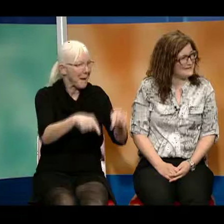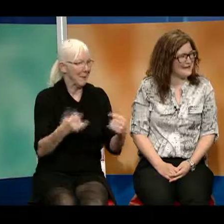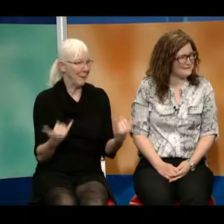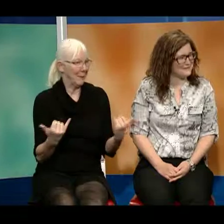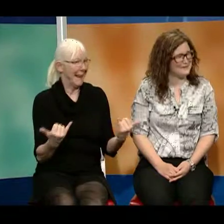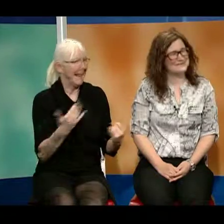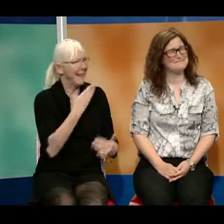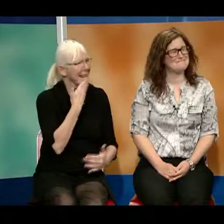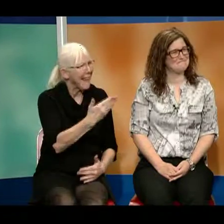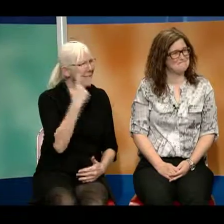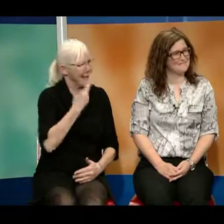and having me.